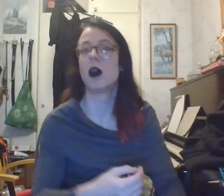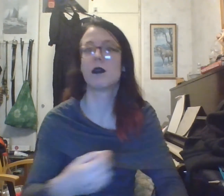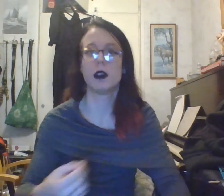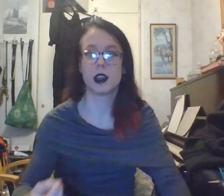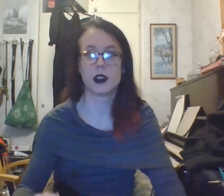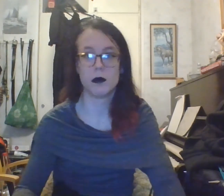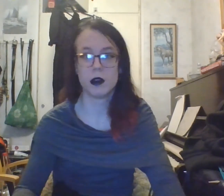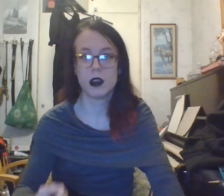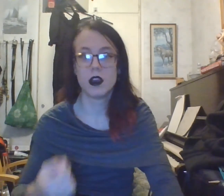anarchism.